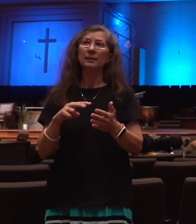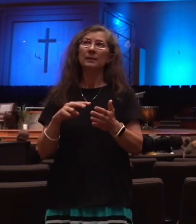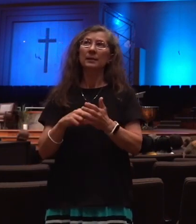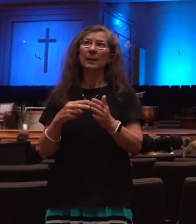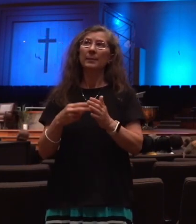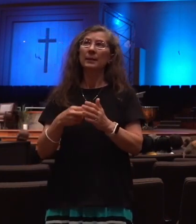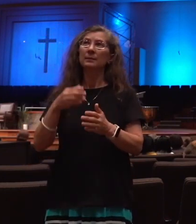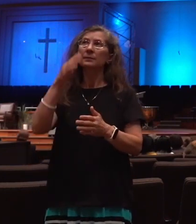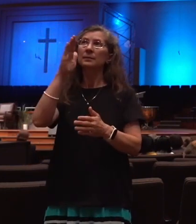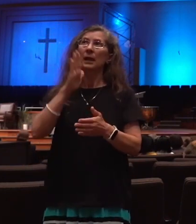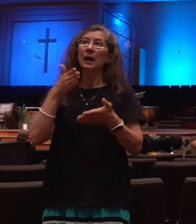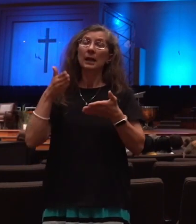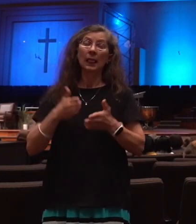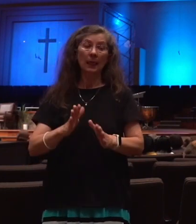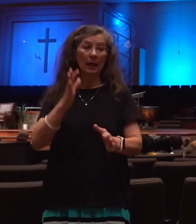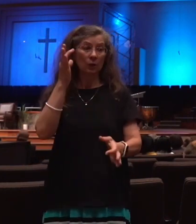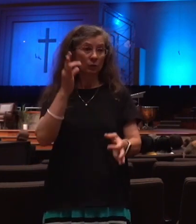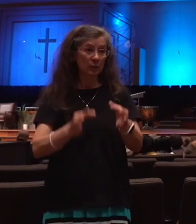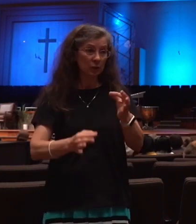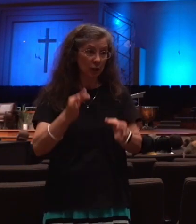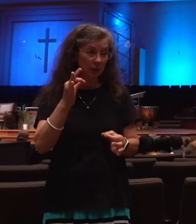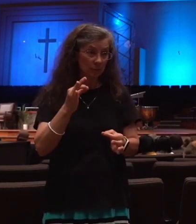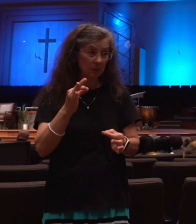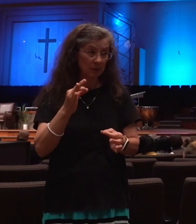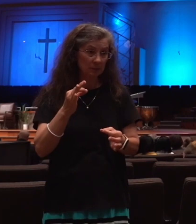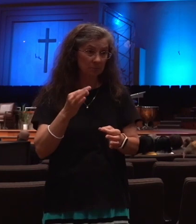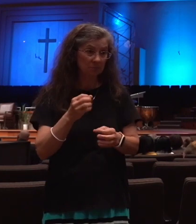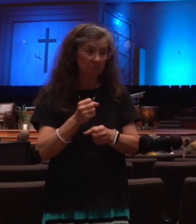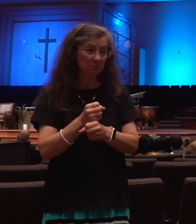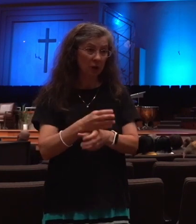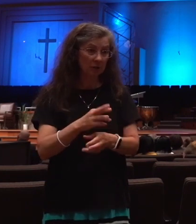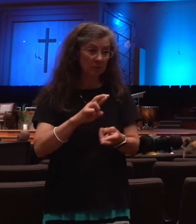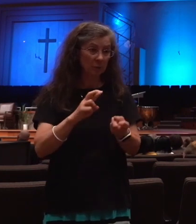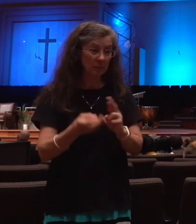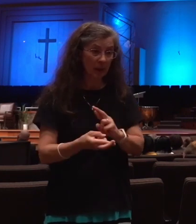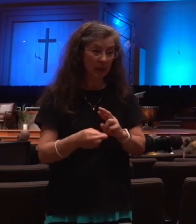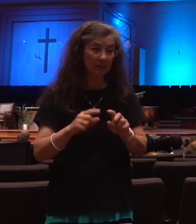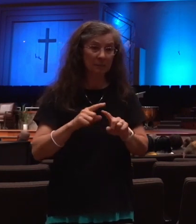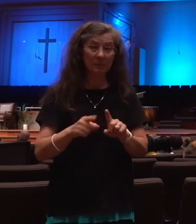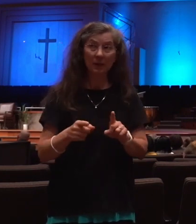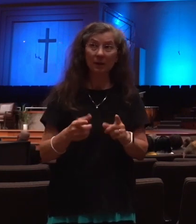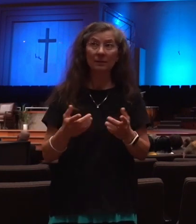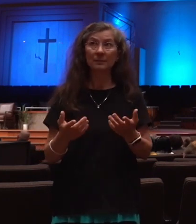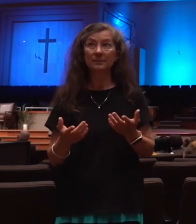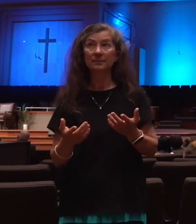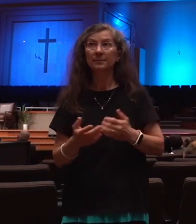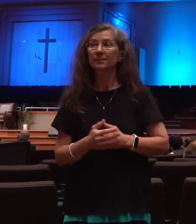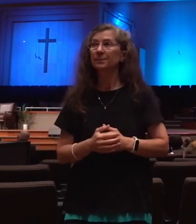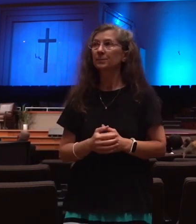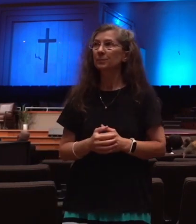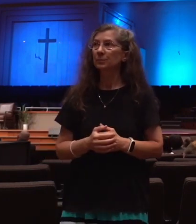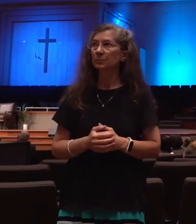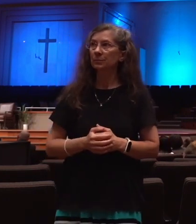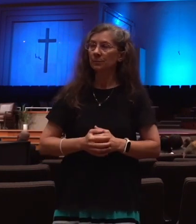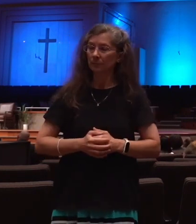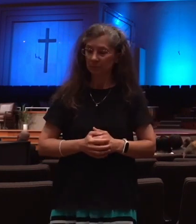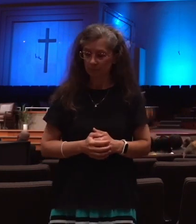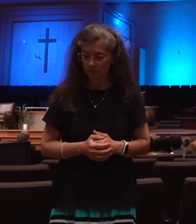judgments for people to repent. And it's going to take some serious things to really stir